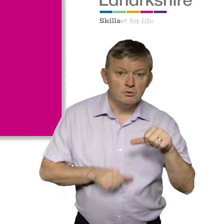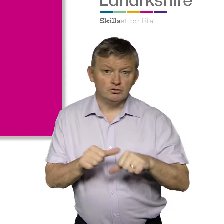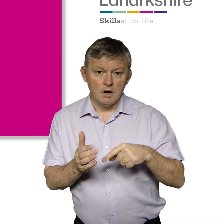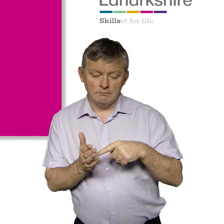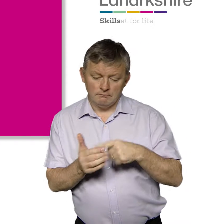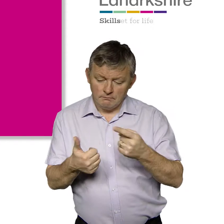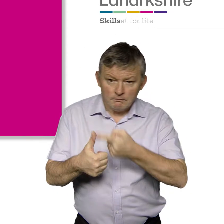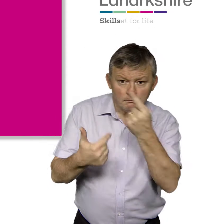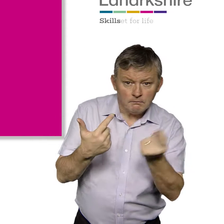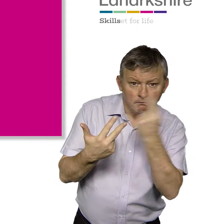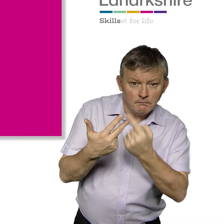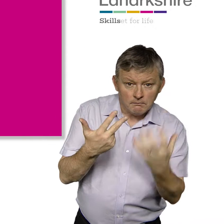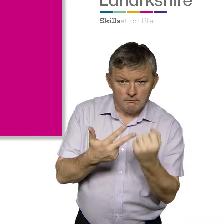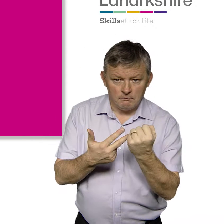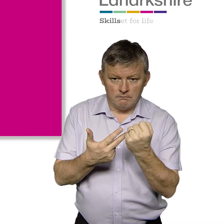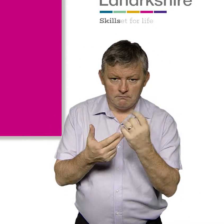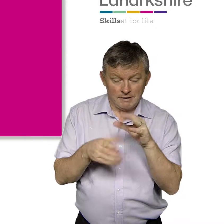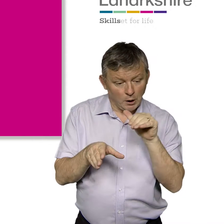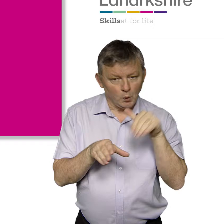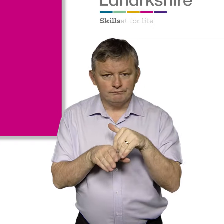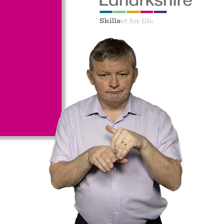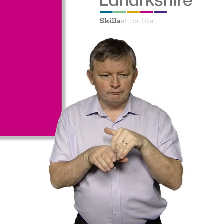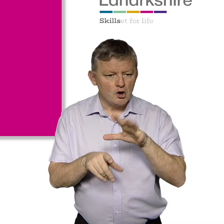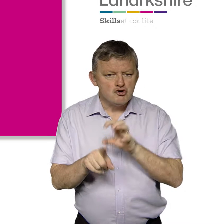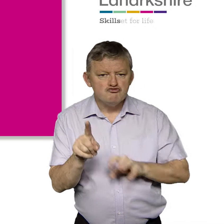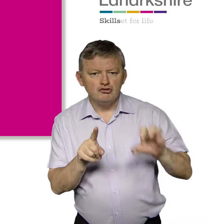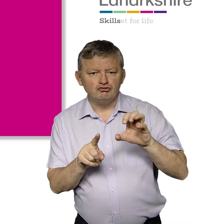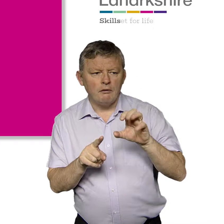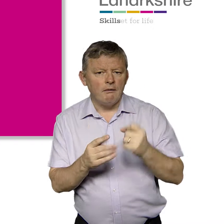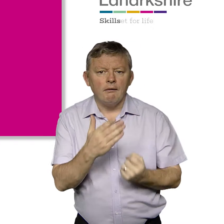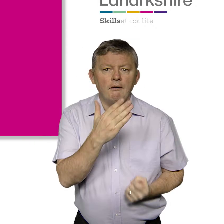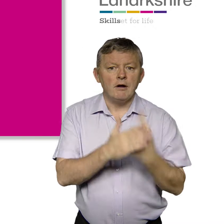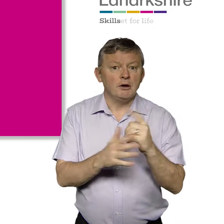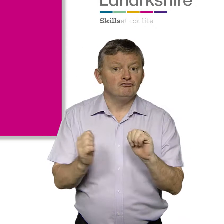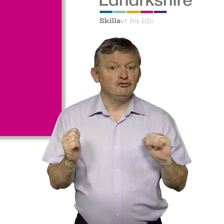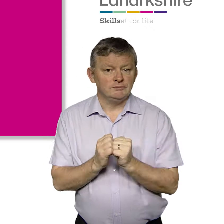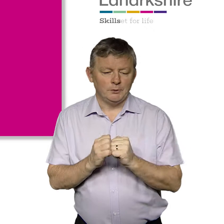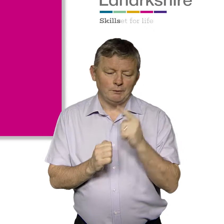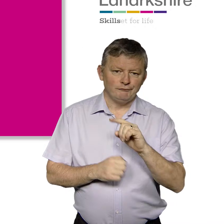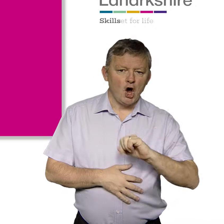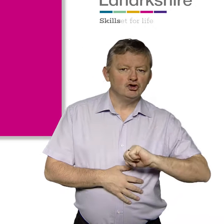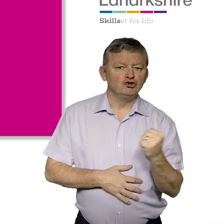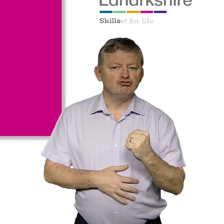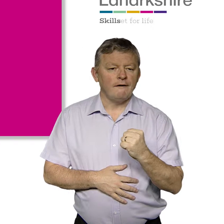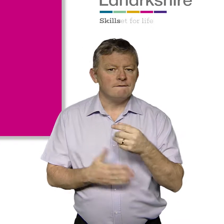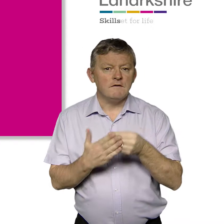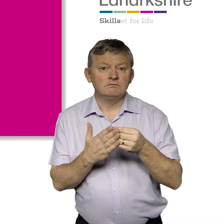Progress towards the actions within this plan will be included within our Regional Outcome Agreement, as required by the Scottish